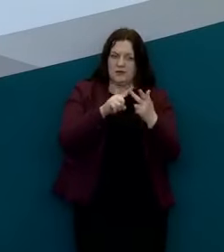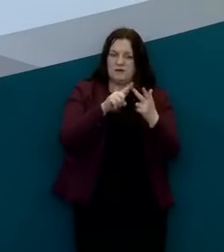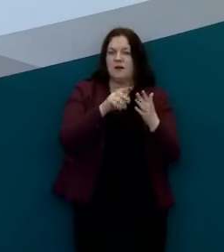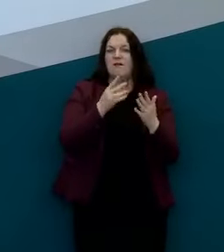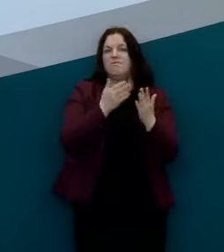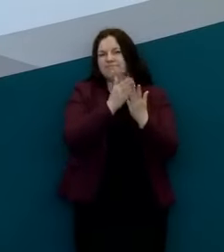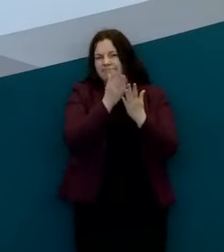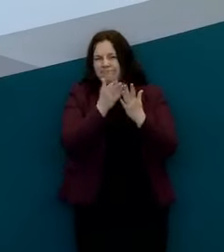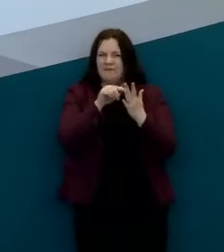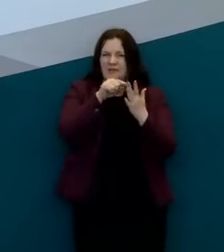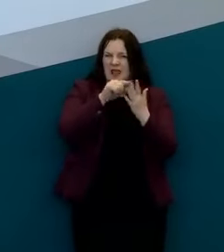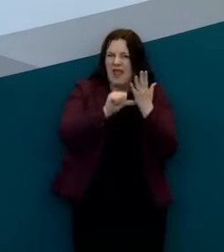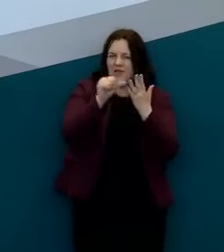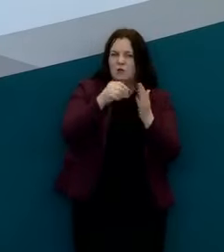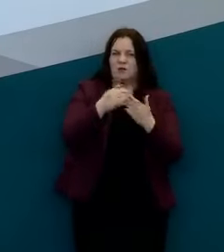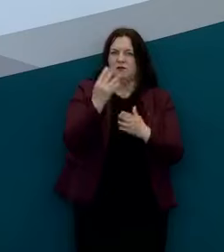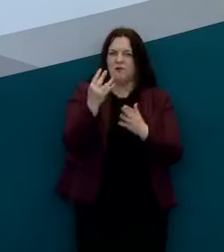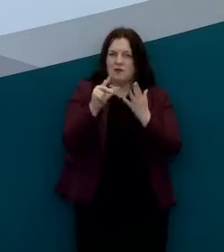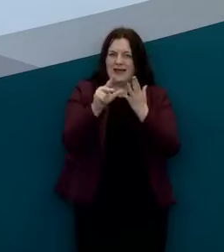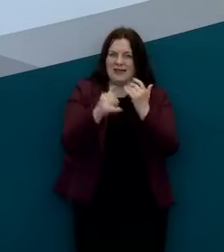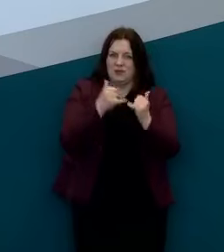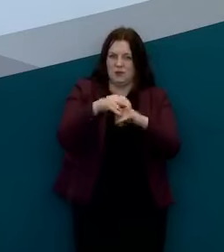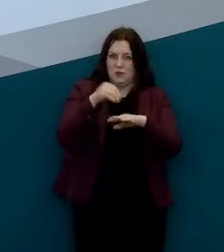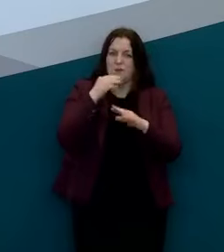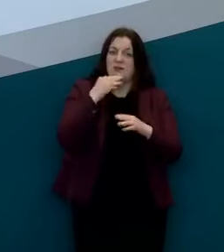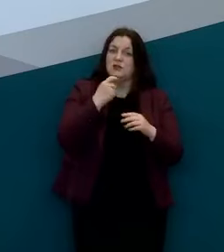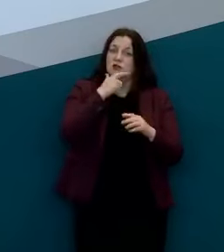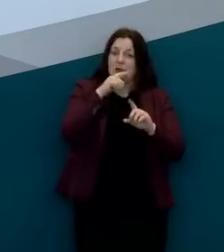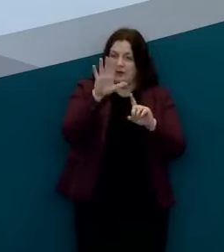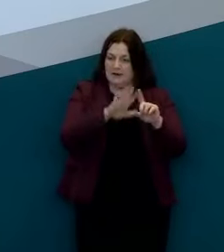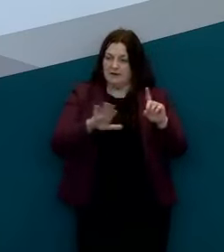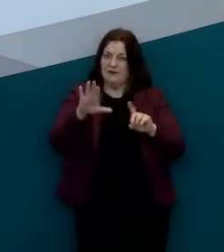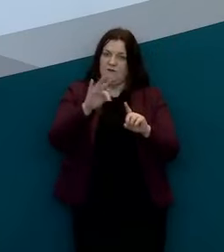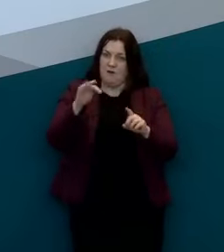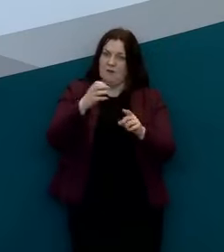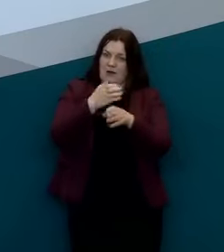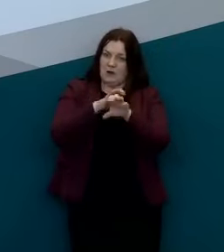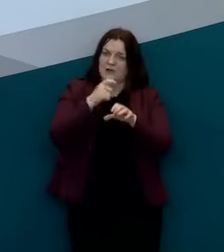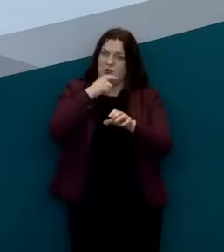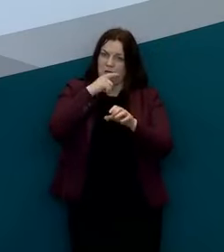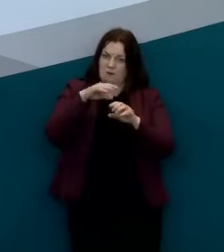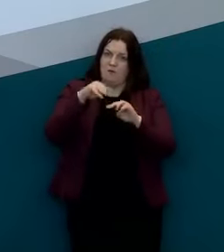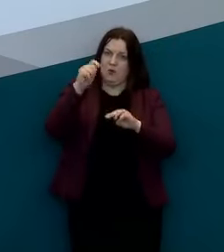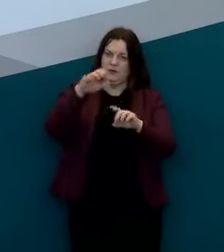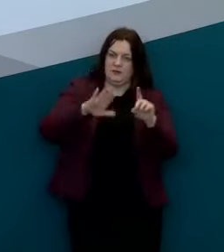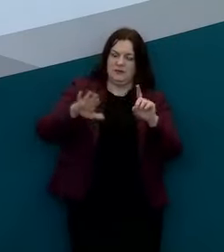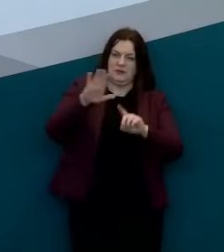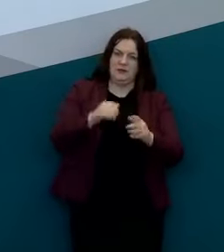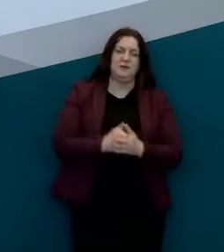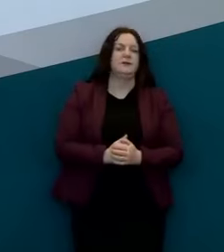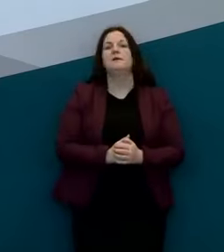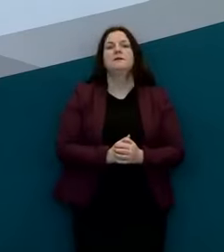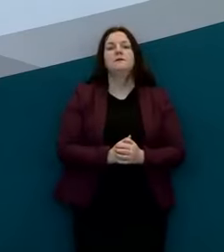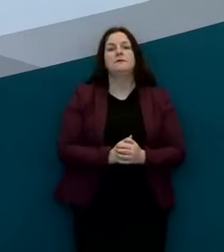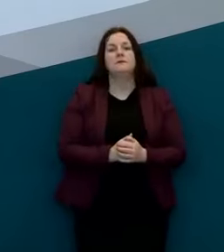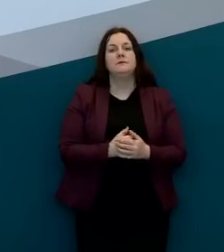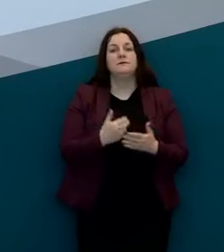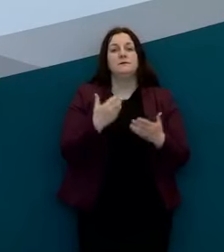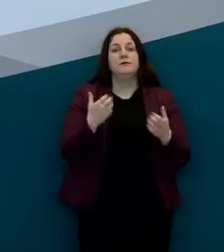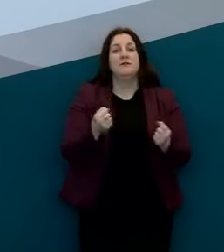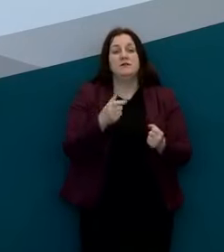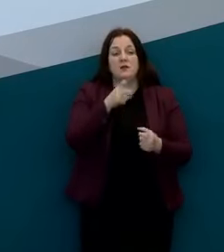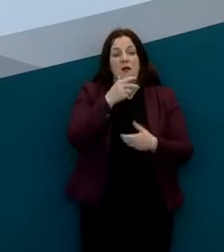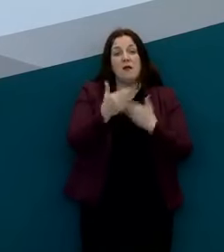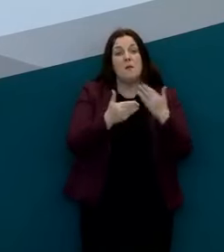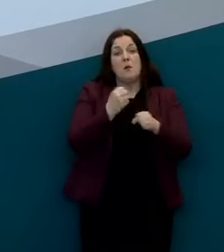again 55 percent accounted for by people from county Dublin in terms of the German cases that I've been telling you about